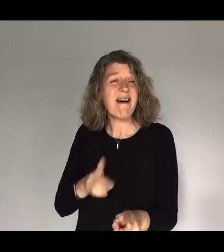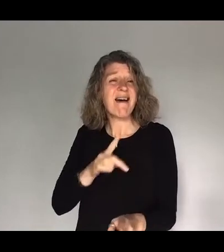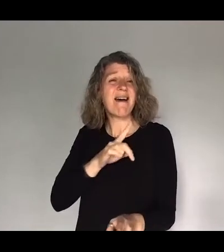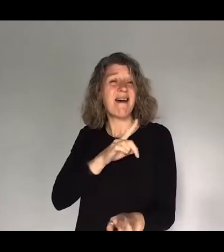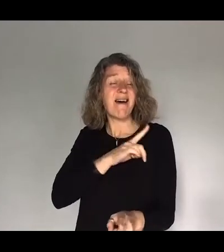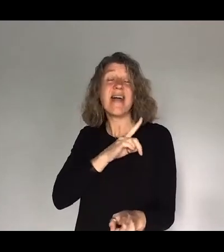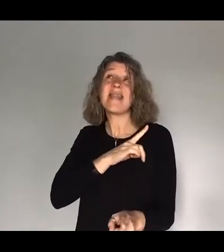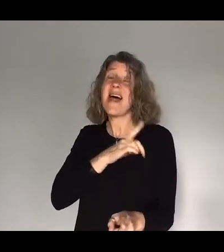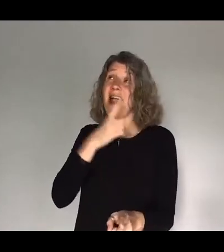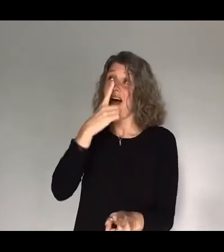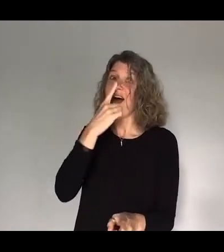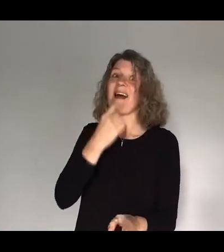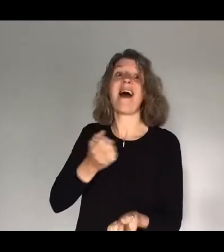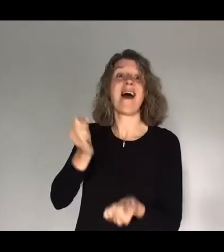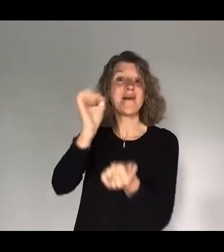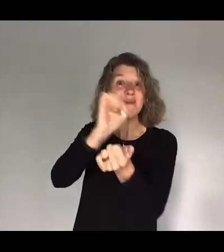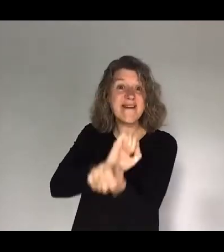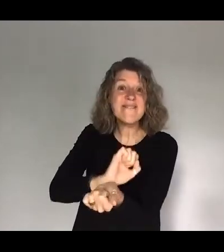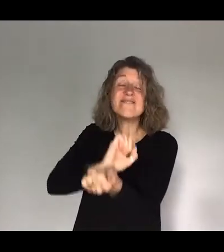Then I would be set free.